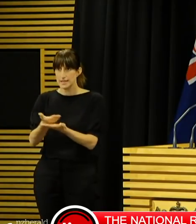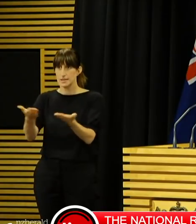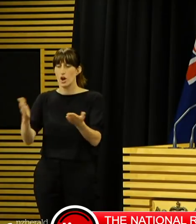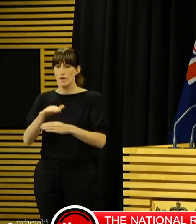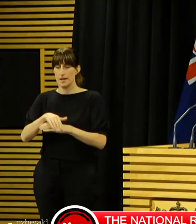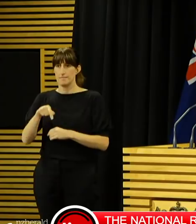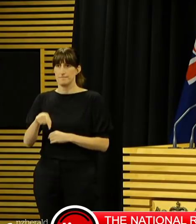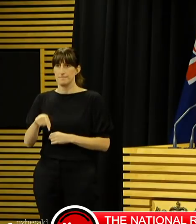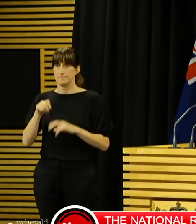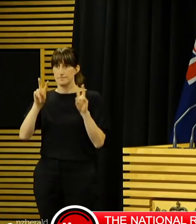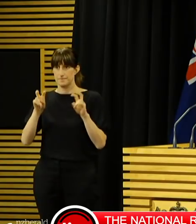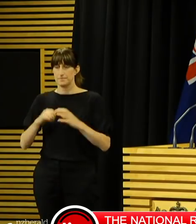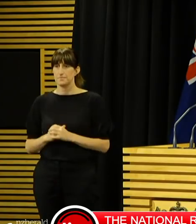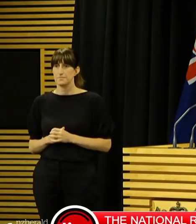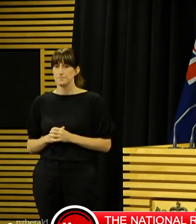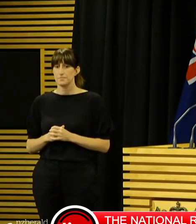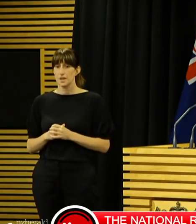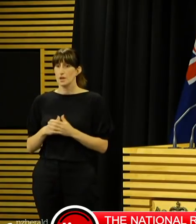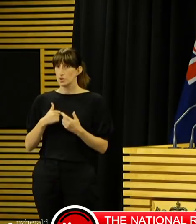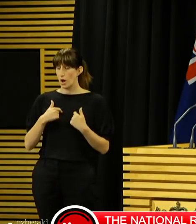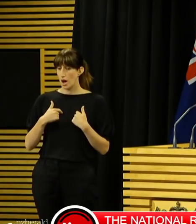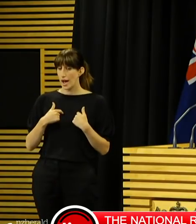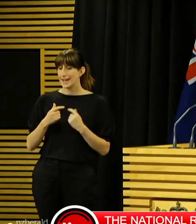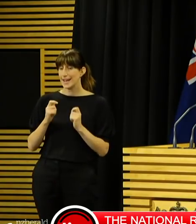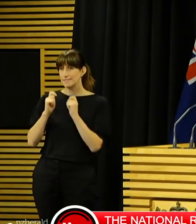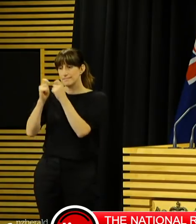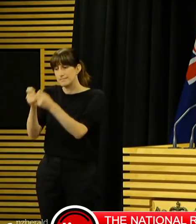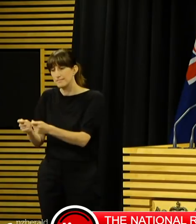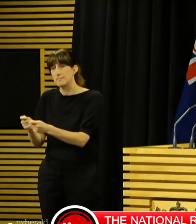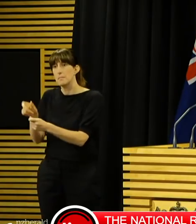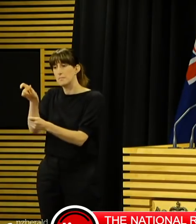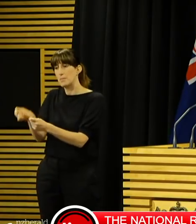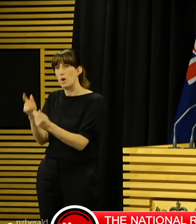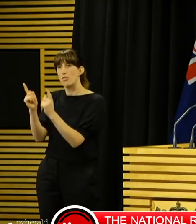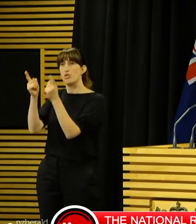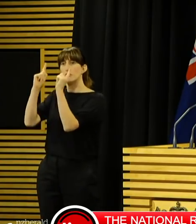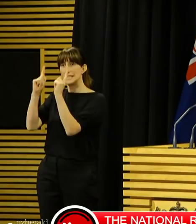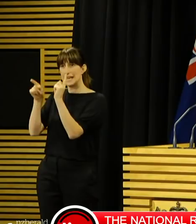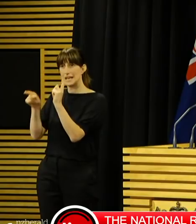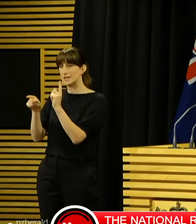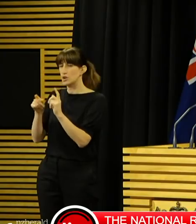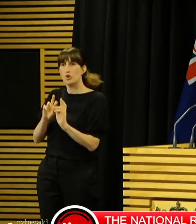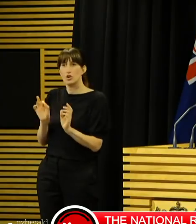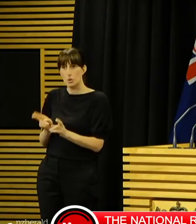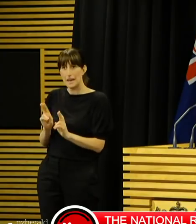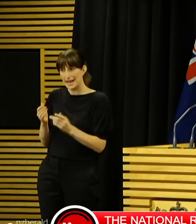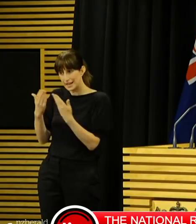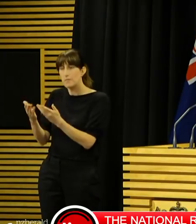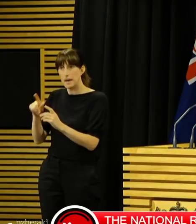provides access to powers that would not normally be available but would be needed to support the delivery and timely response to COVID-19.